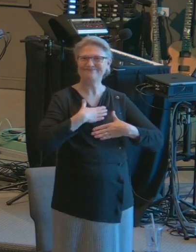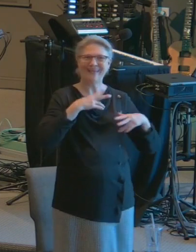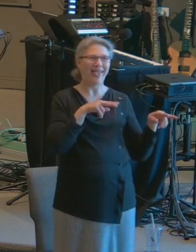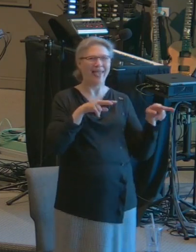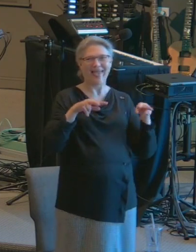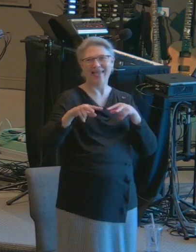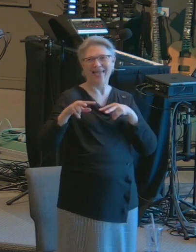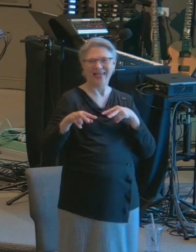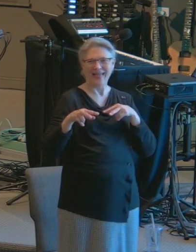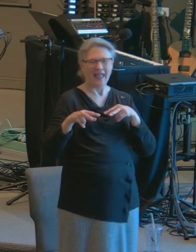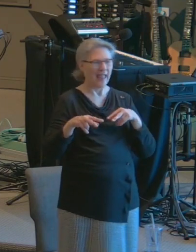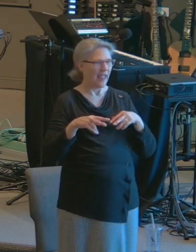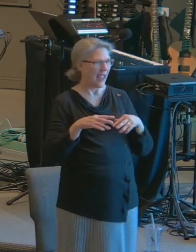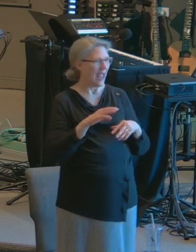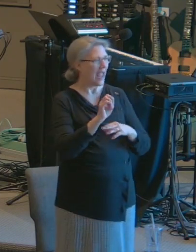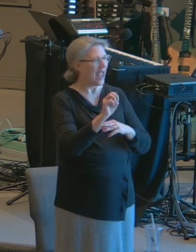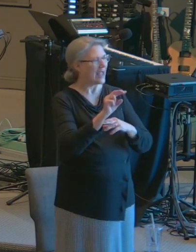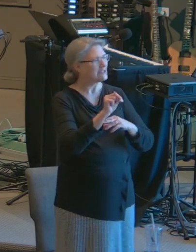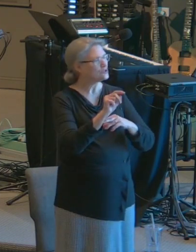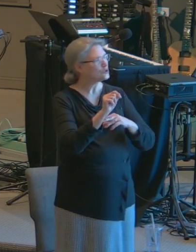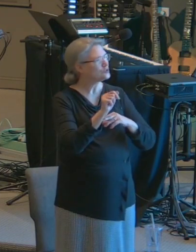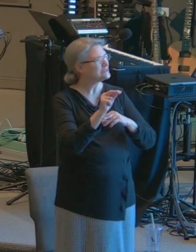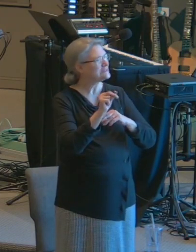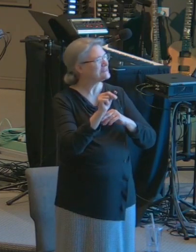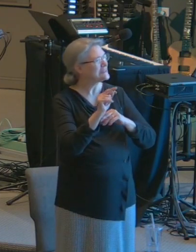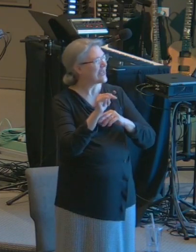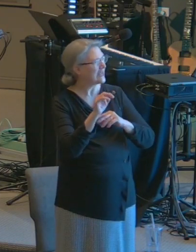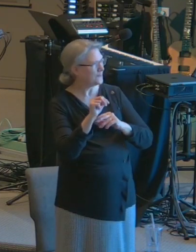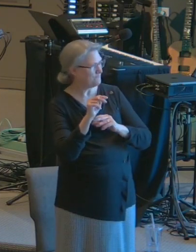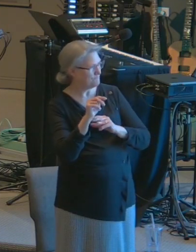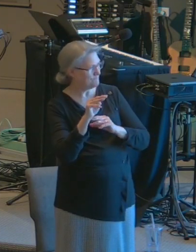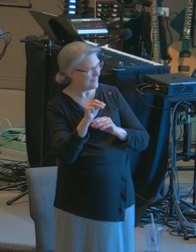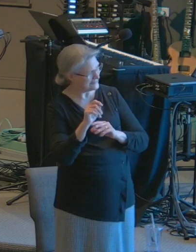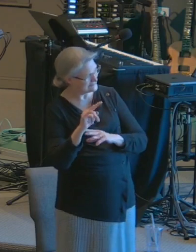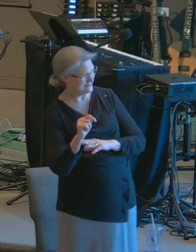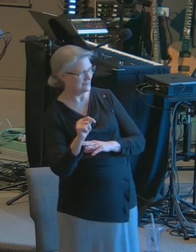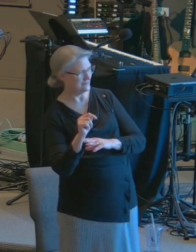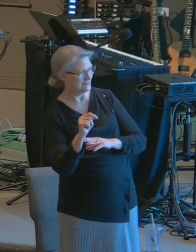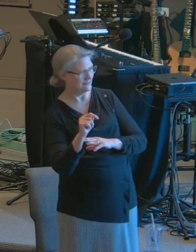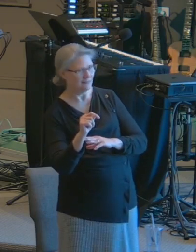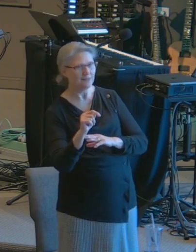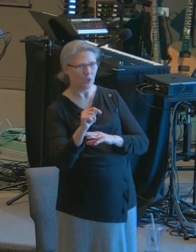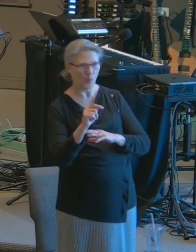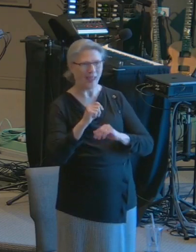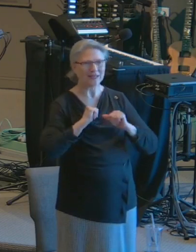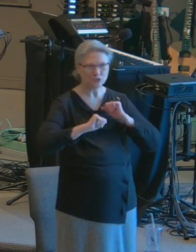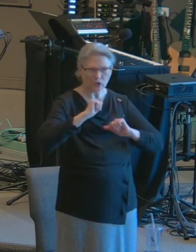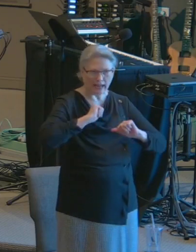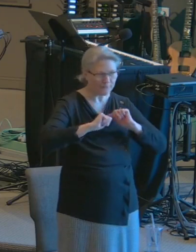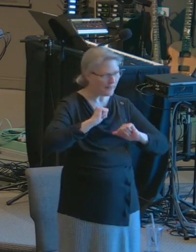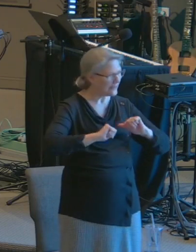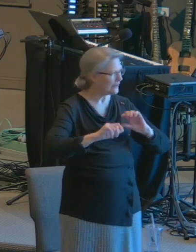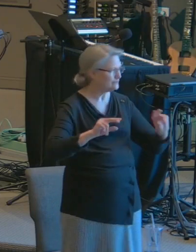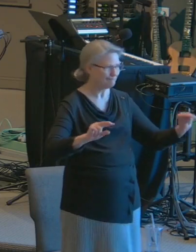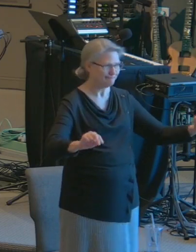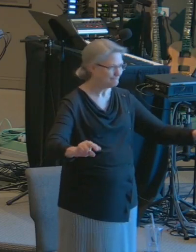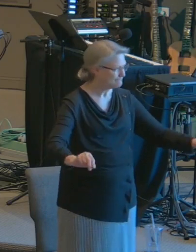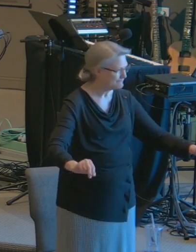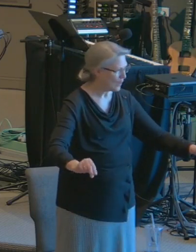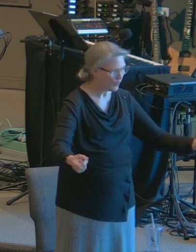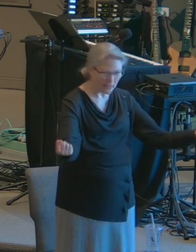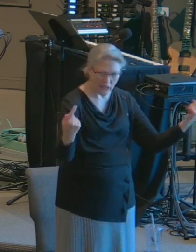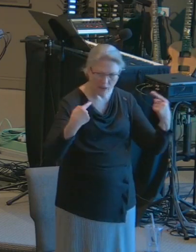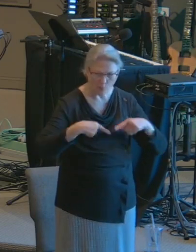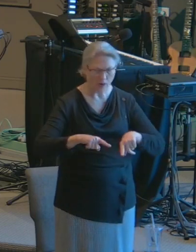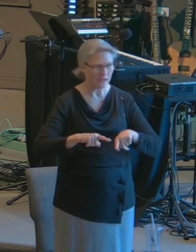church is a place where believers come together to renew the energy of their spirit in order